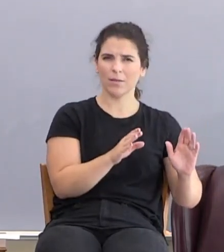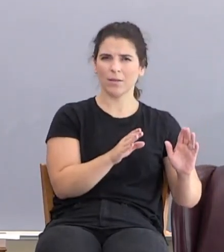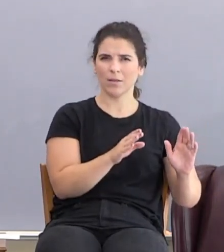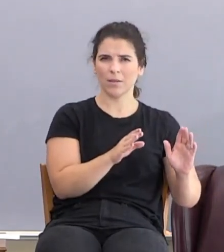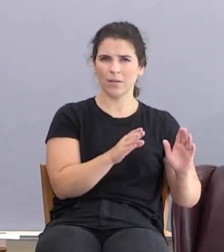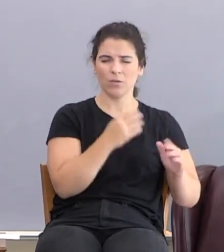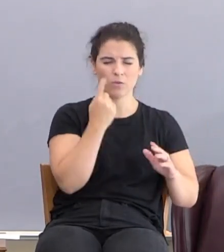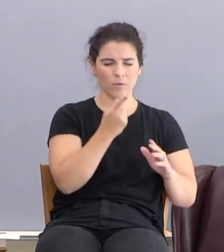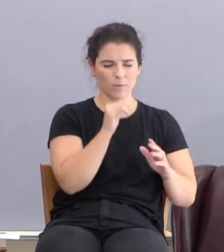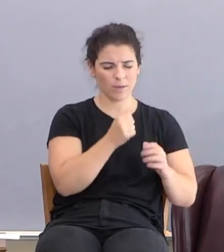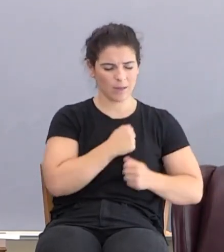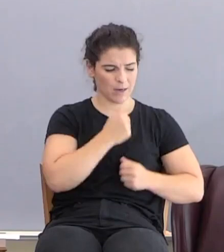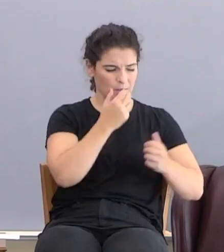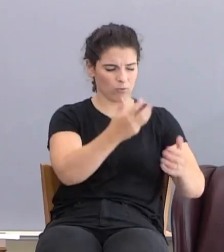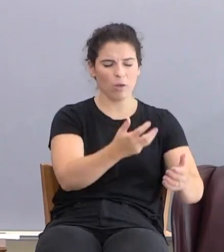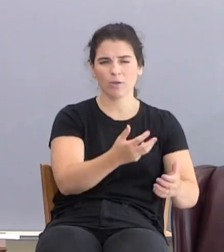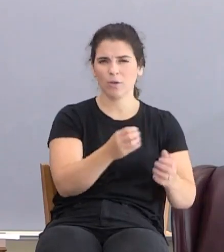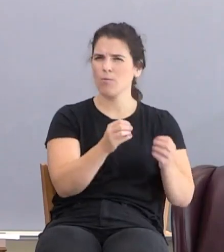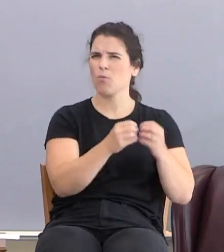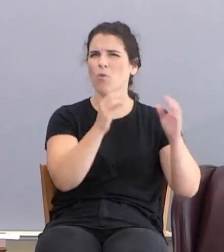And there's something in that expression.